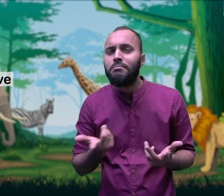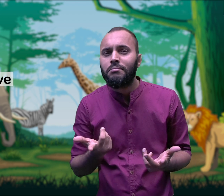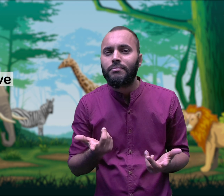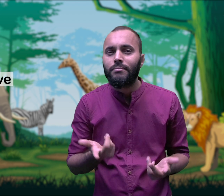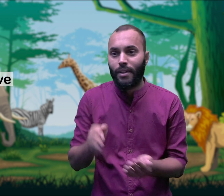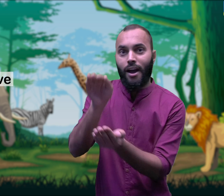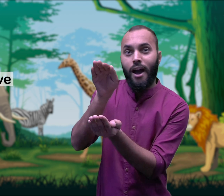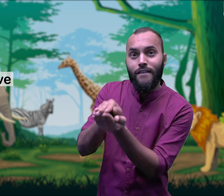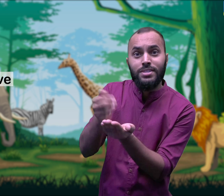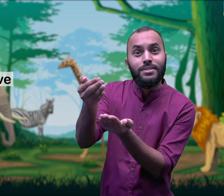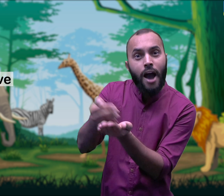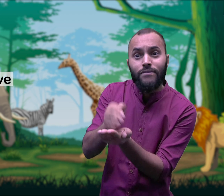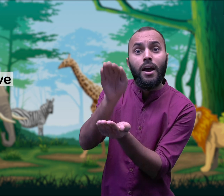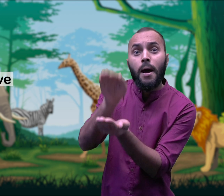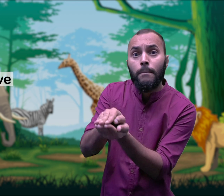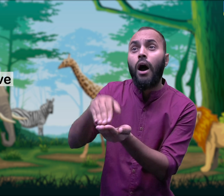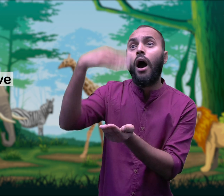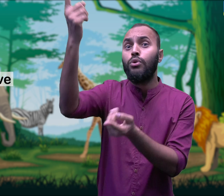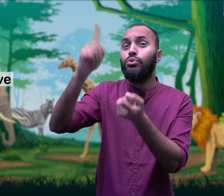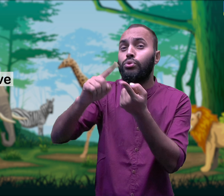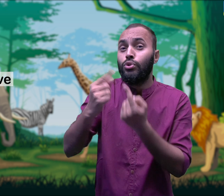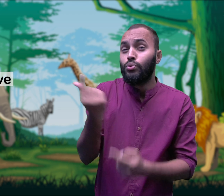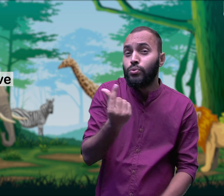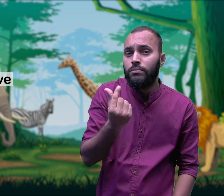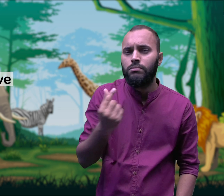Something kept or stored for future use.